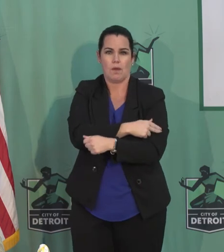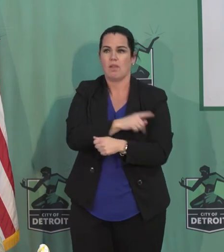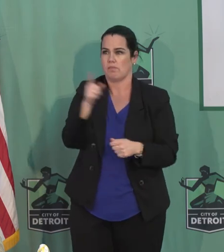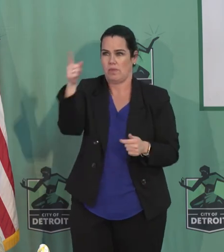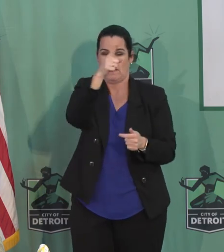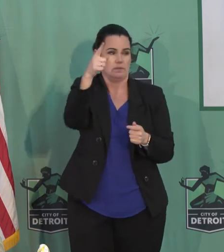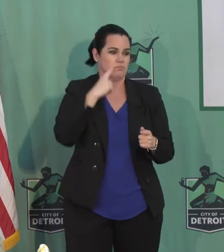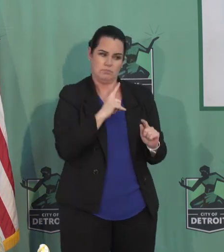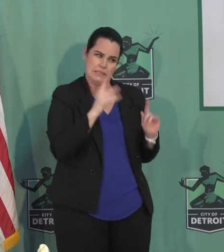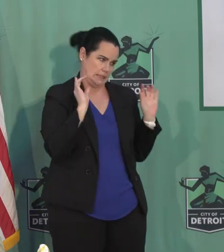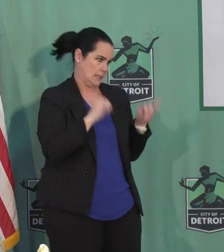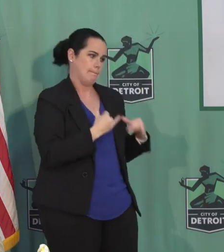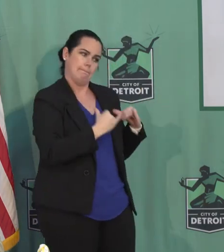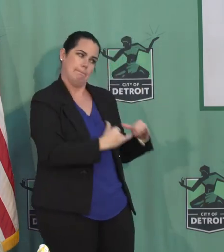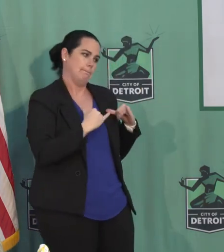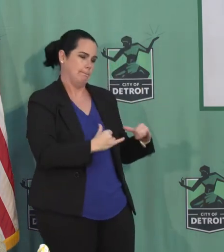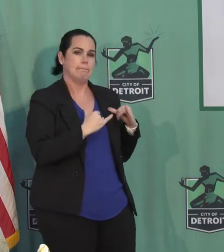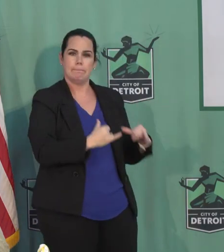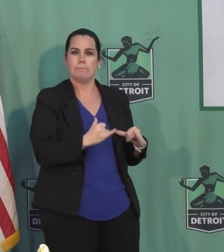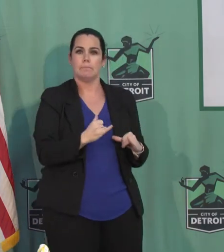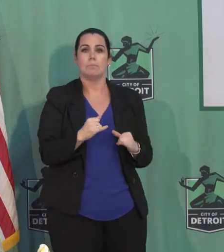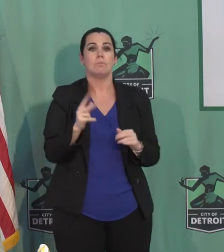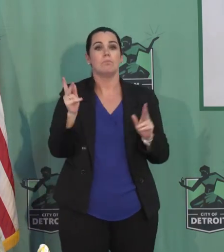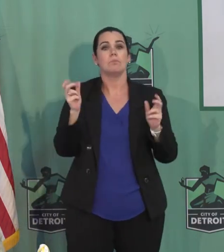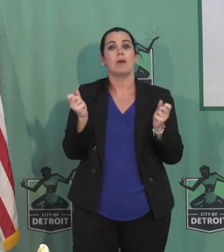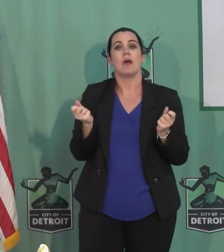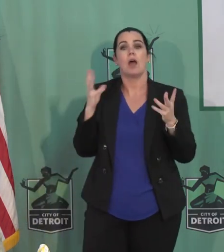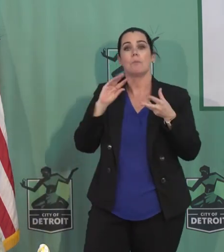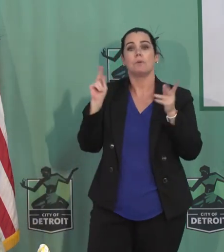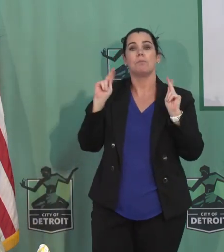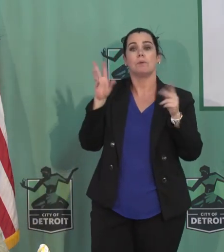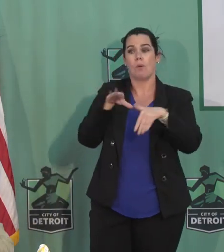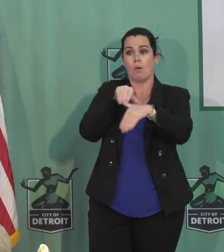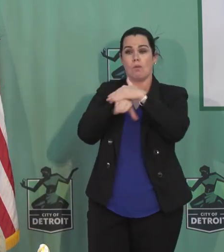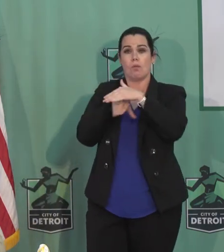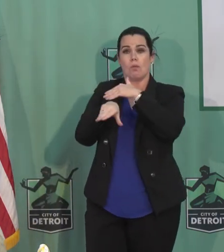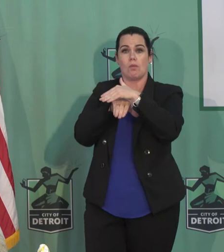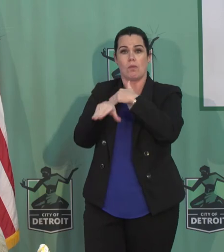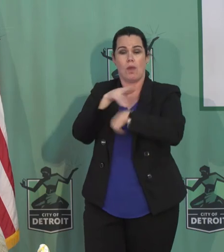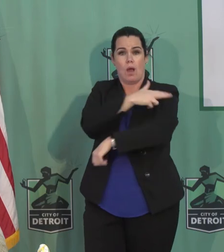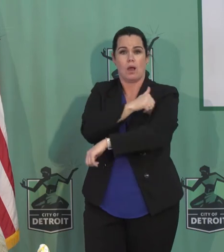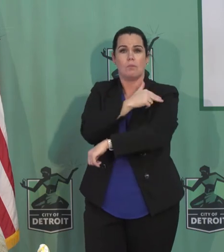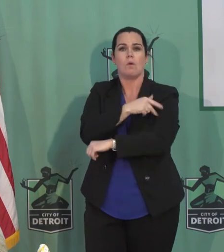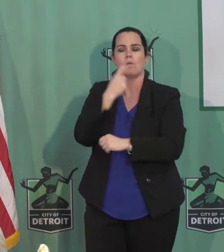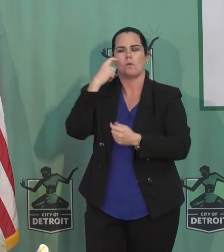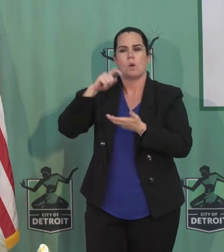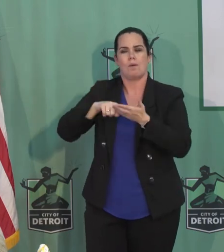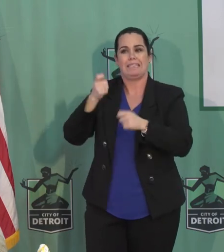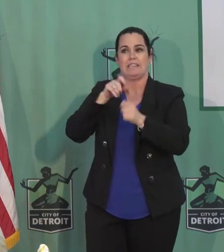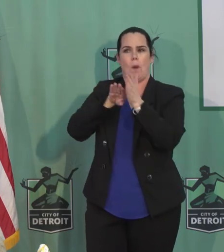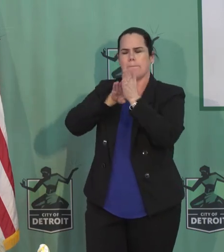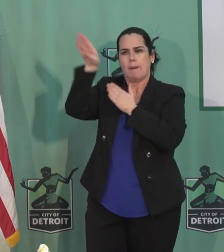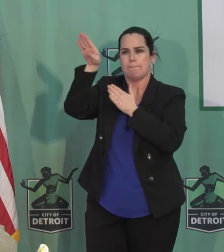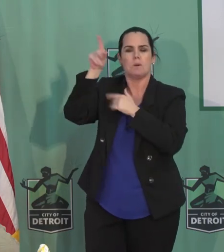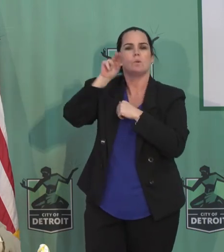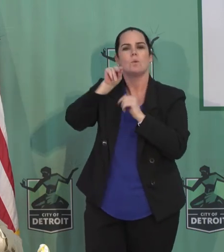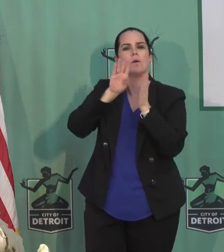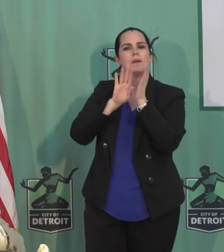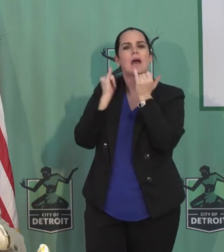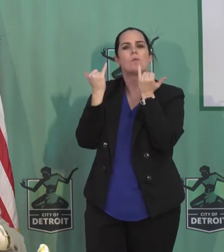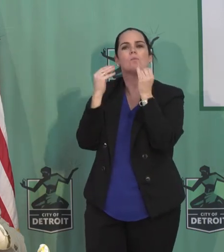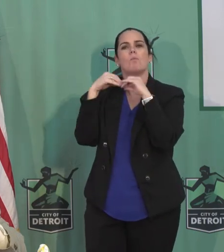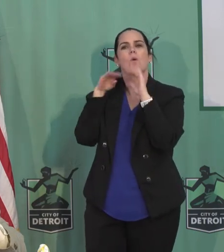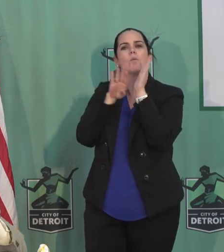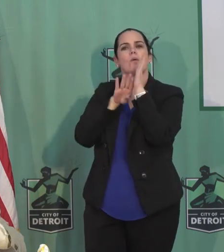things. That with admissions to hospitals, we're starting to see a little bit of flattening out. And so,